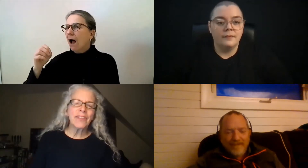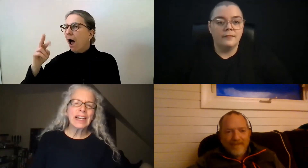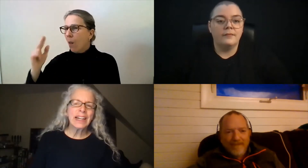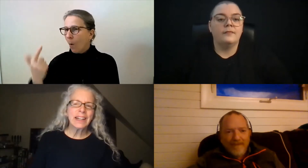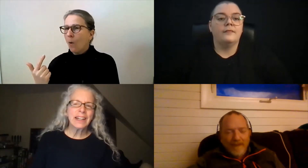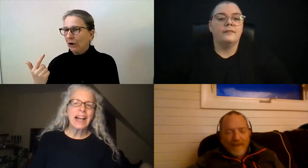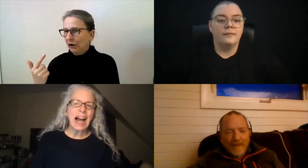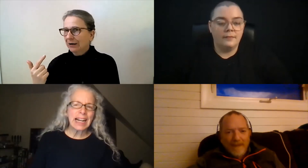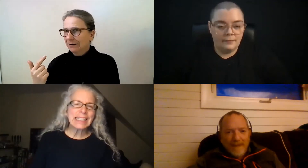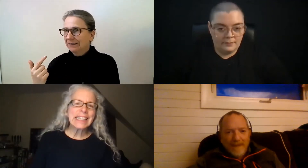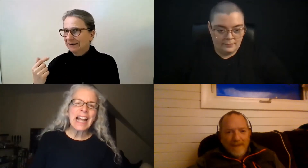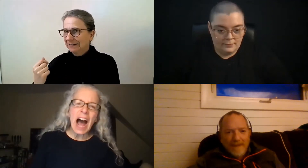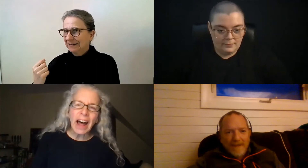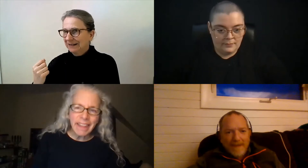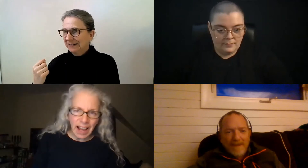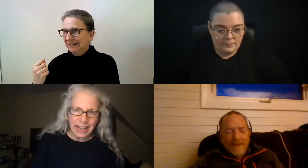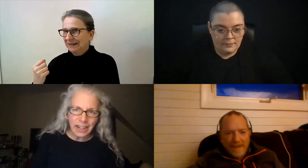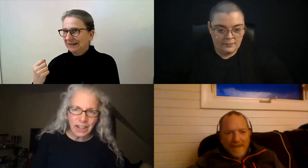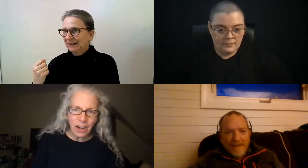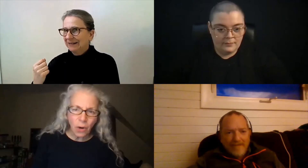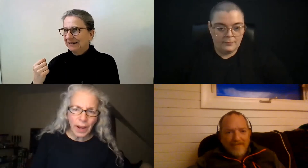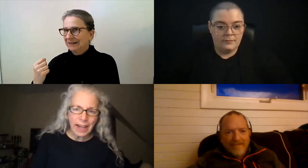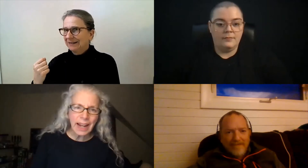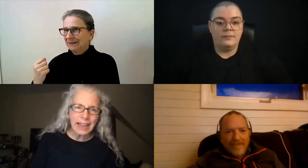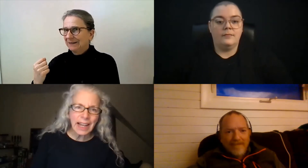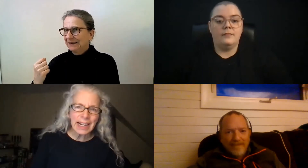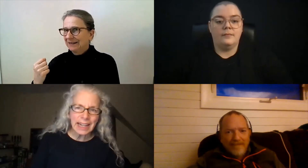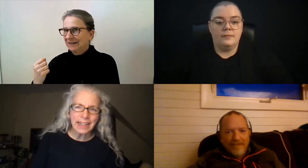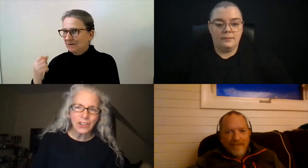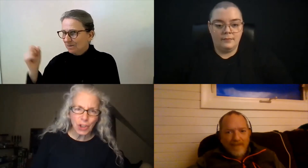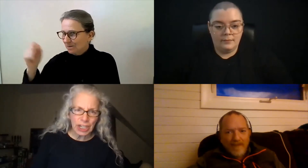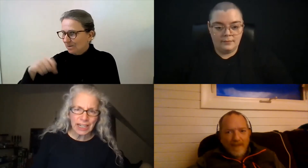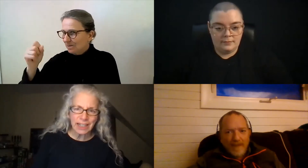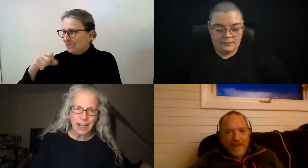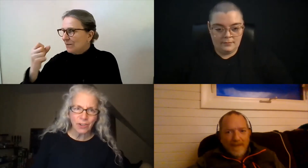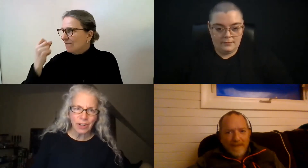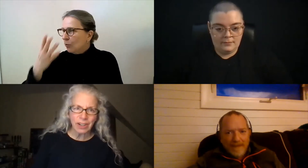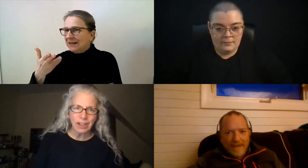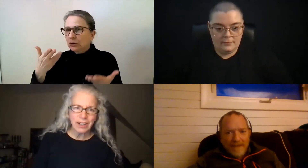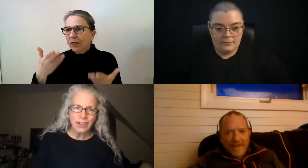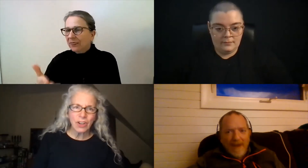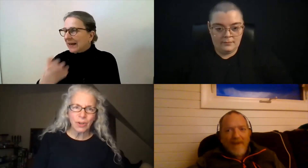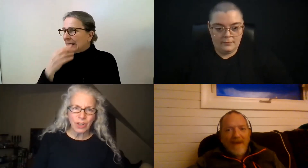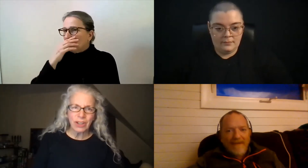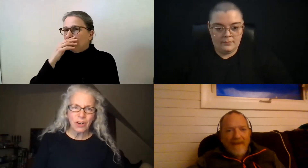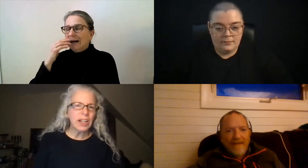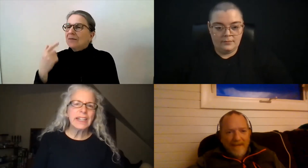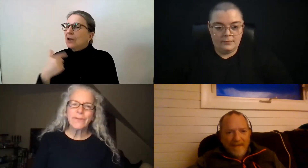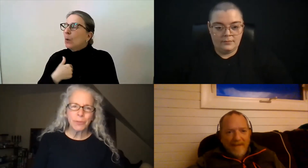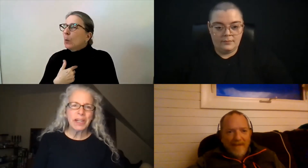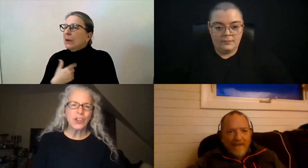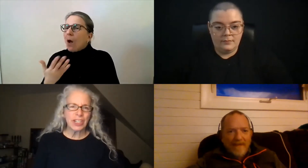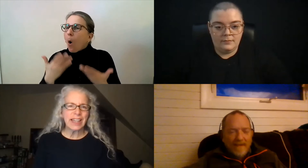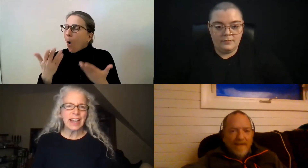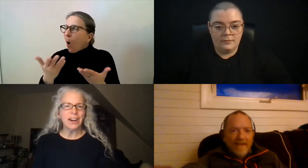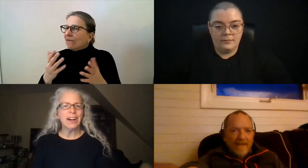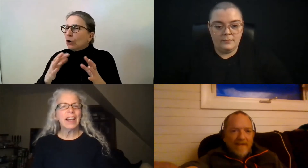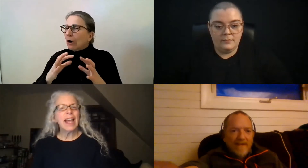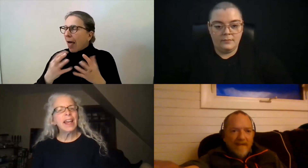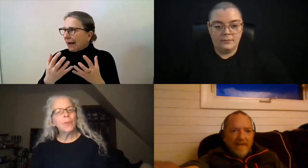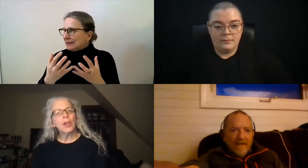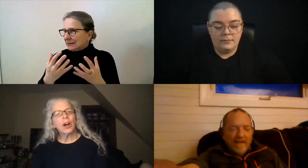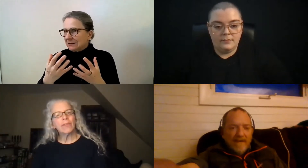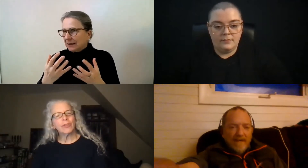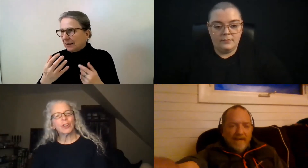-F-I-N-C online, O-N-L-I-N-G.org. So all the information is there